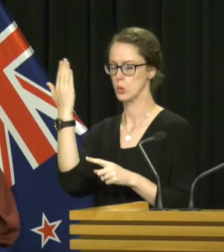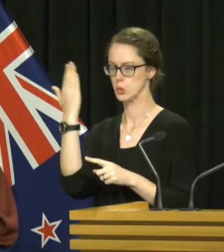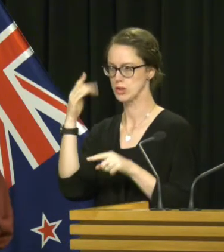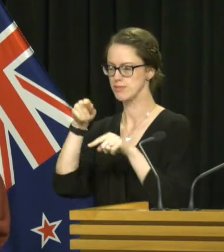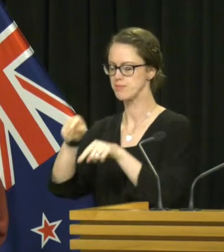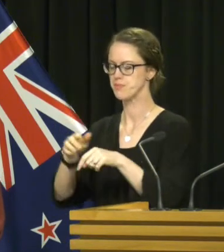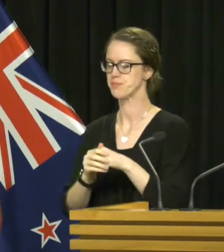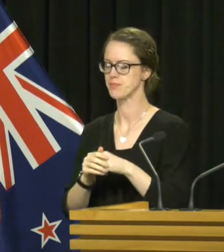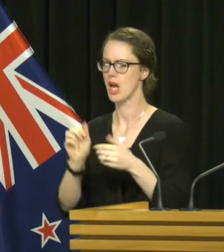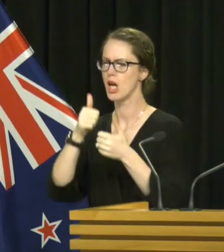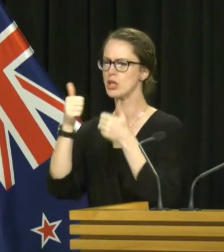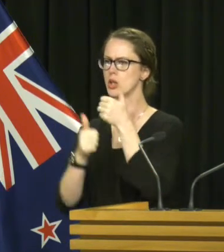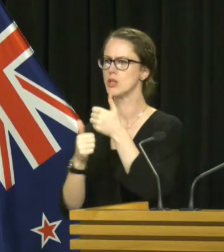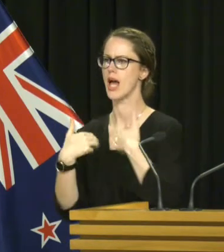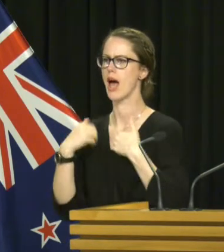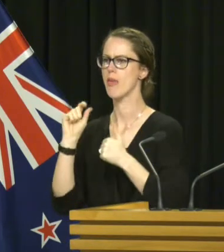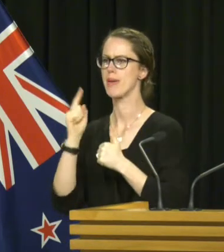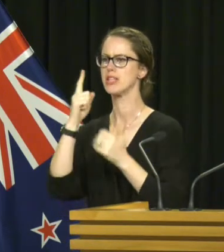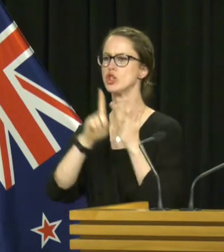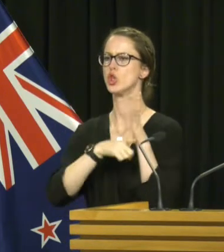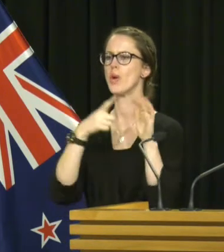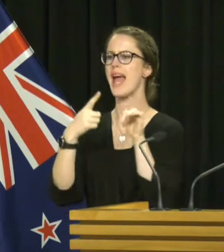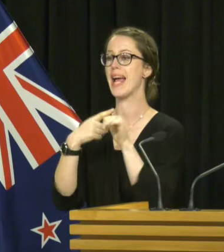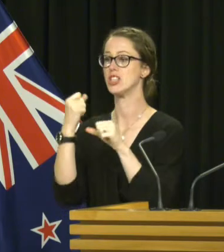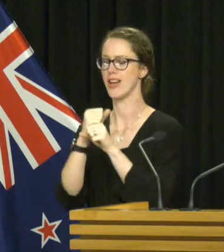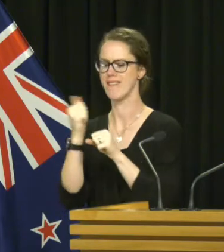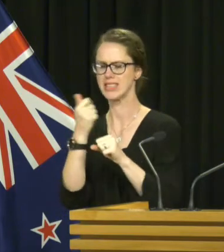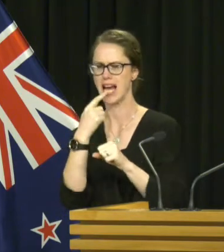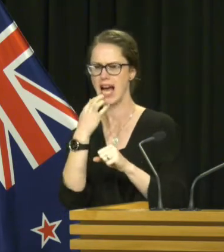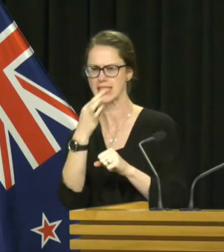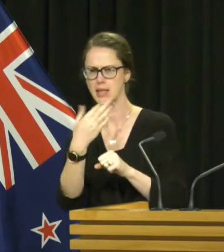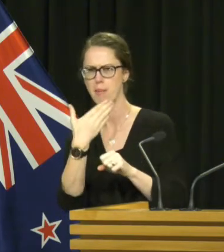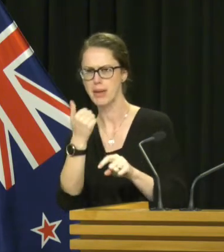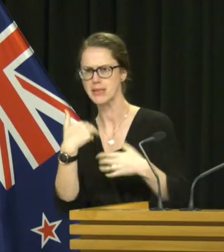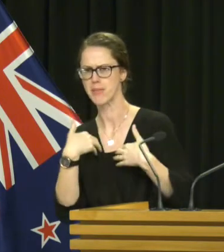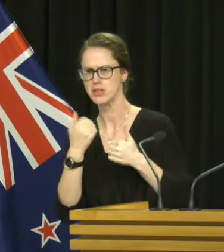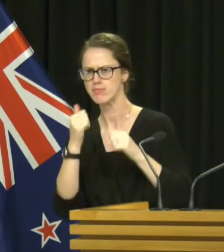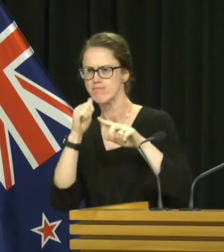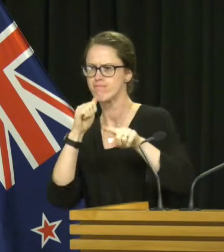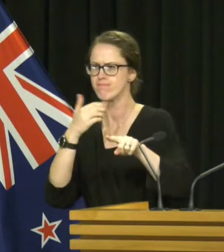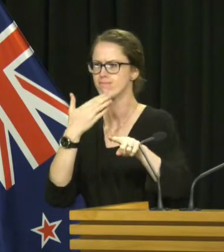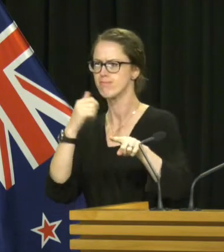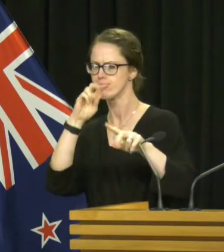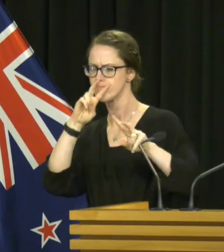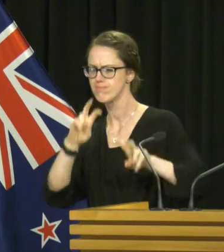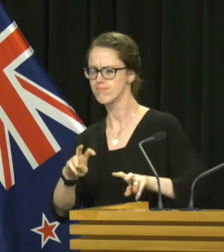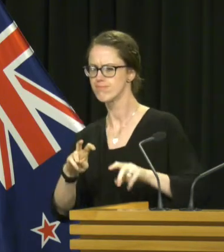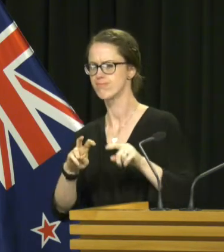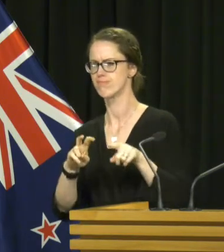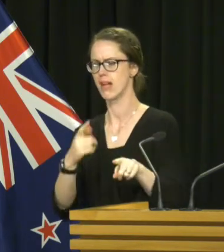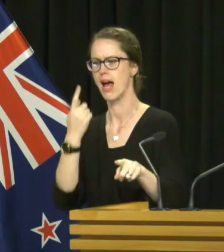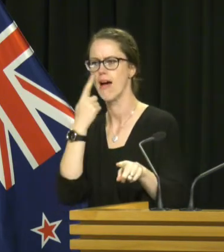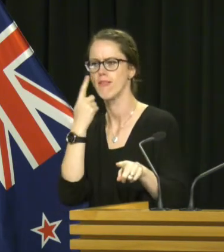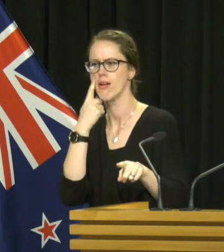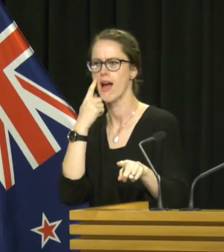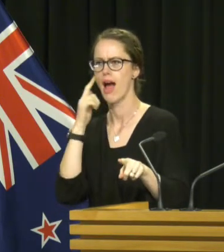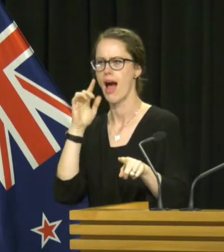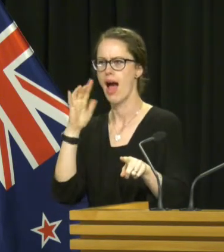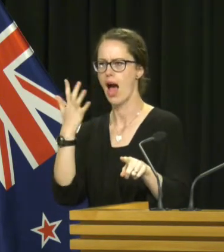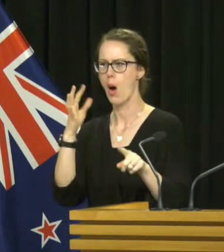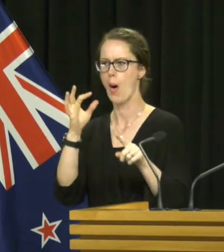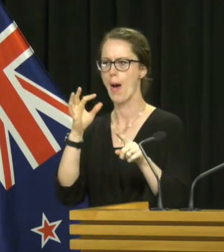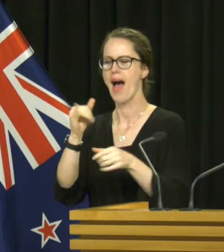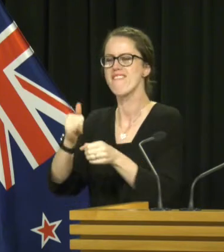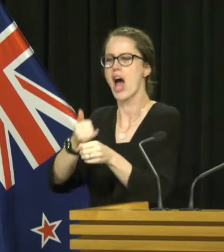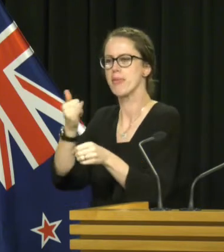That the Associate Health Minister Julianne Genter has asked for the Ministry of Health to look at the possibility of